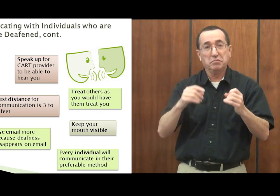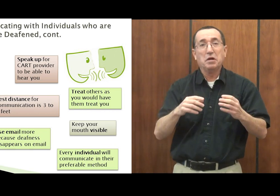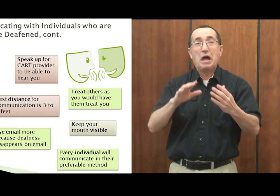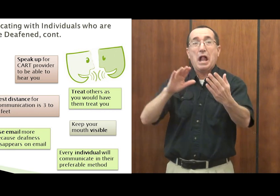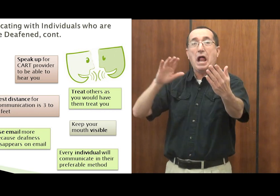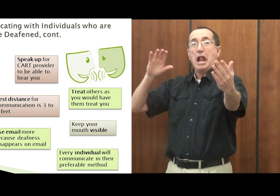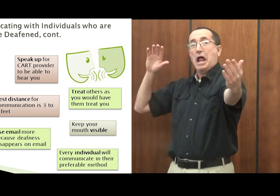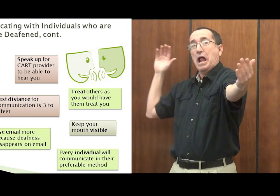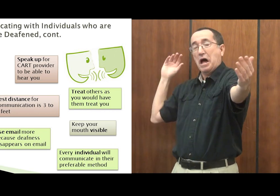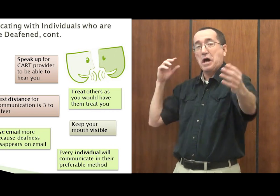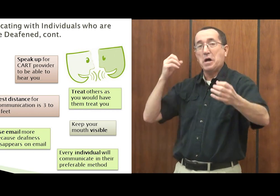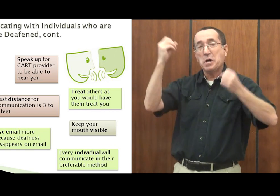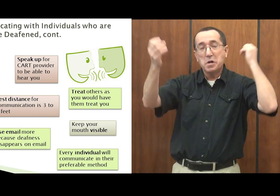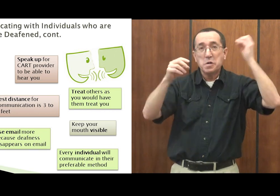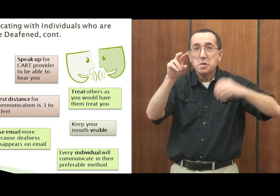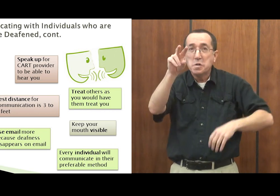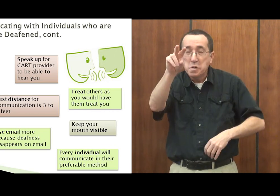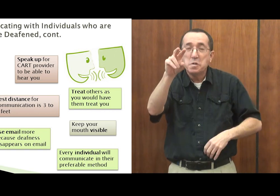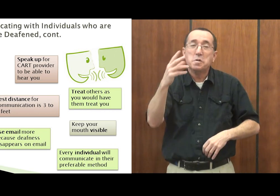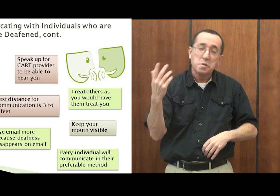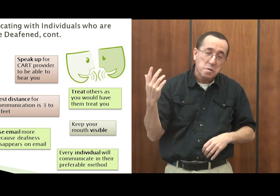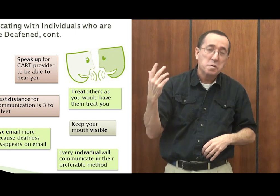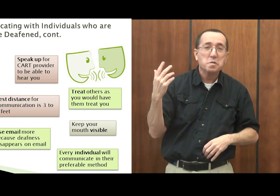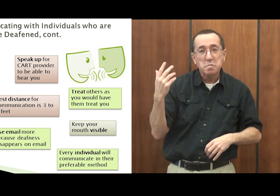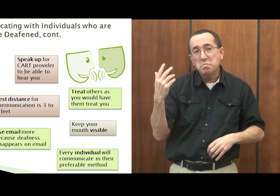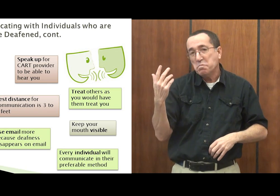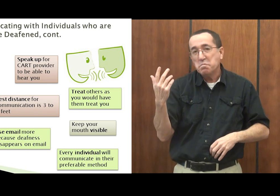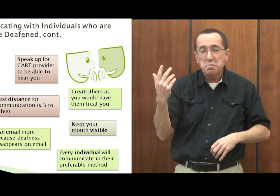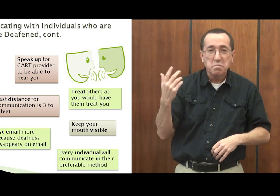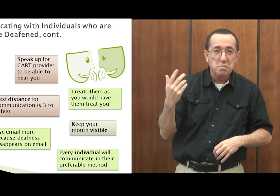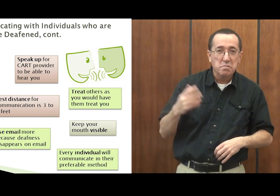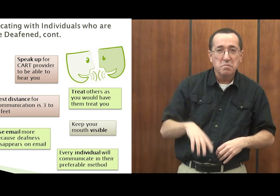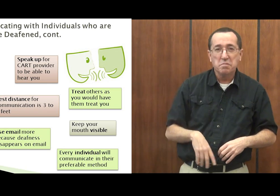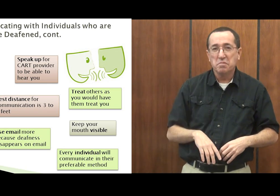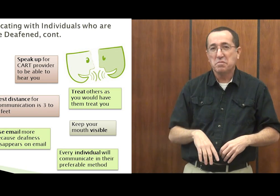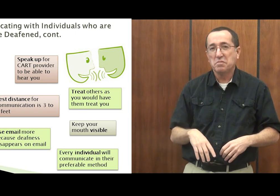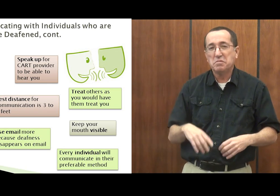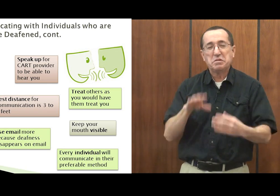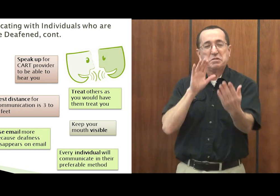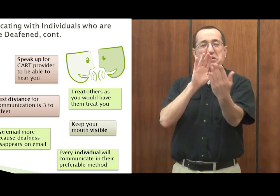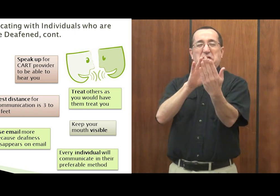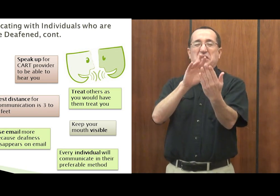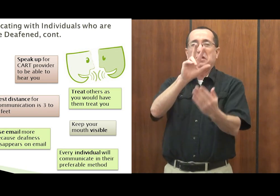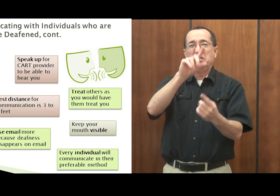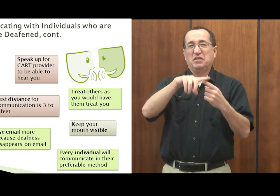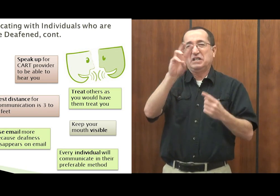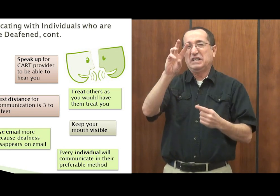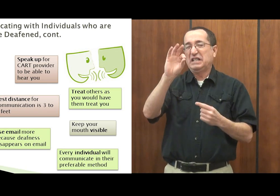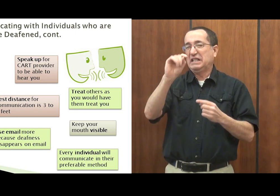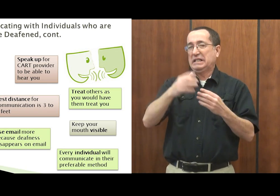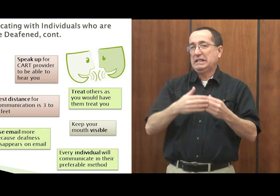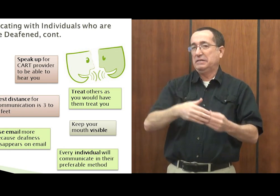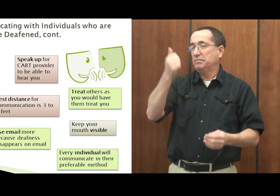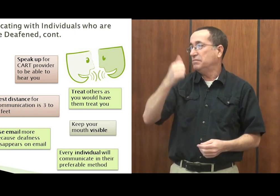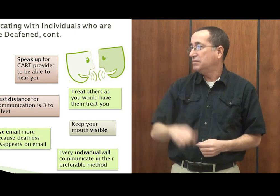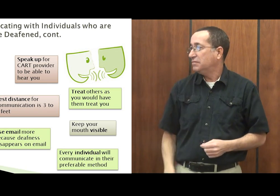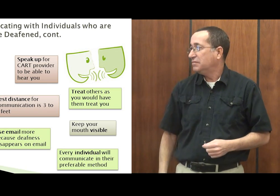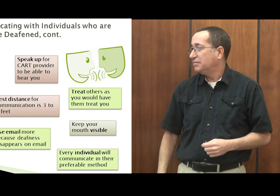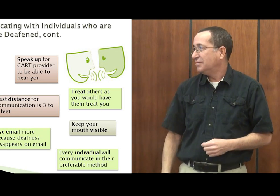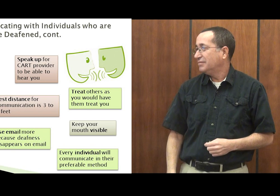they keep around them. Going too far of a distance, it makes you going to have to learn to sign bigger or something like that. I'm telling you, three